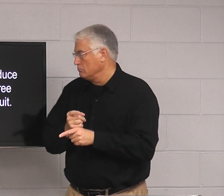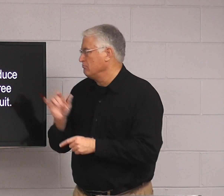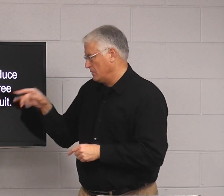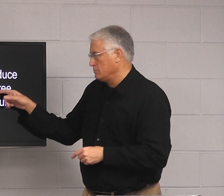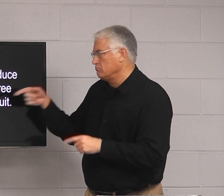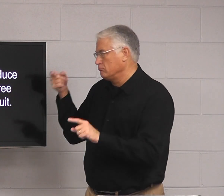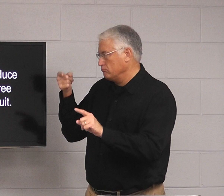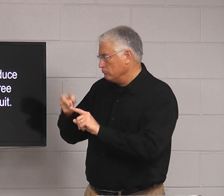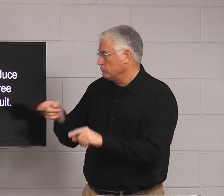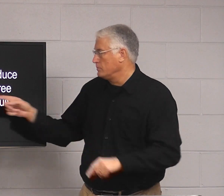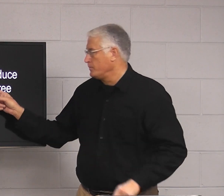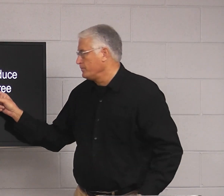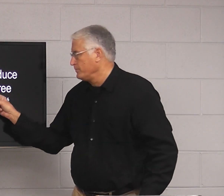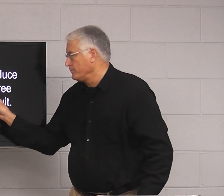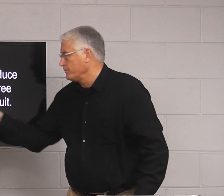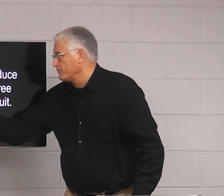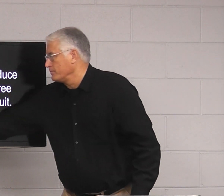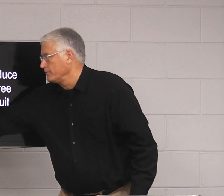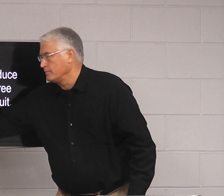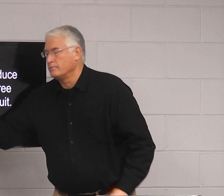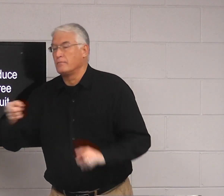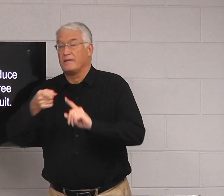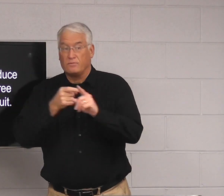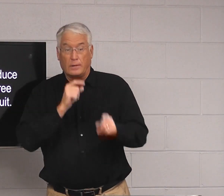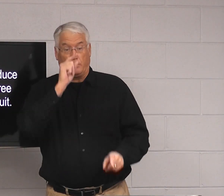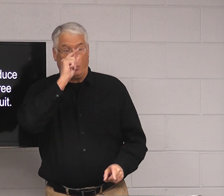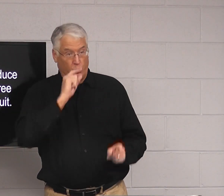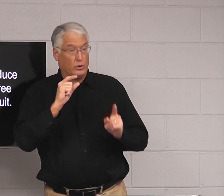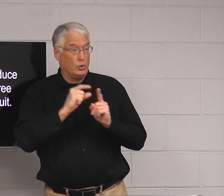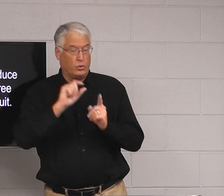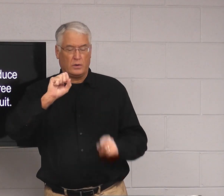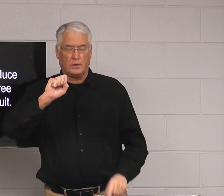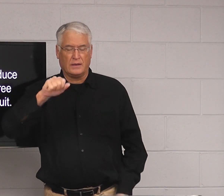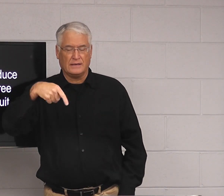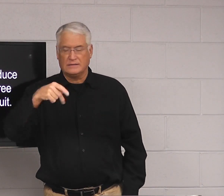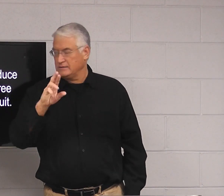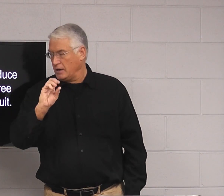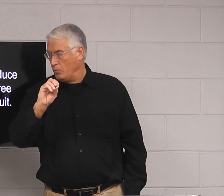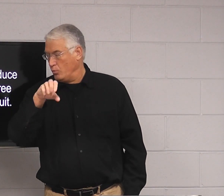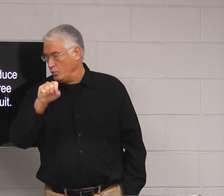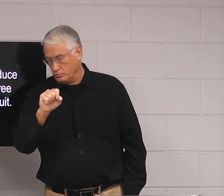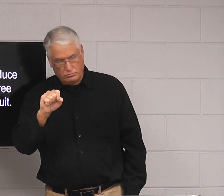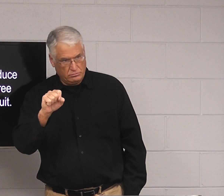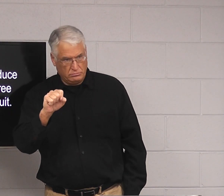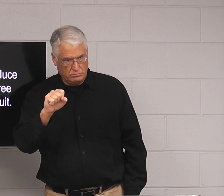Right? Right. So that's the point. And that's from the Greek word sapros.